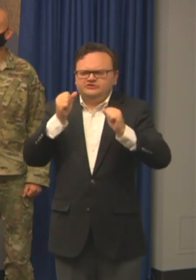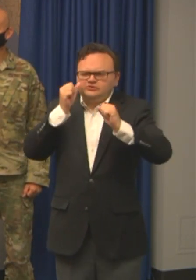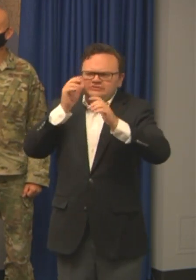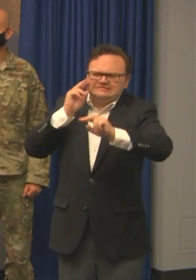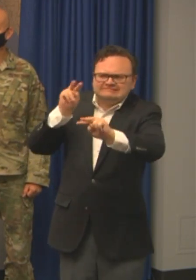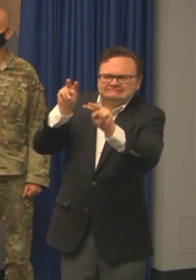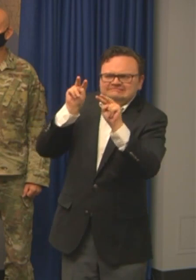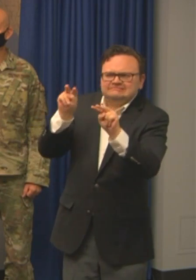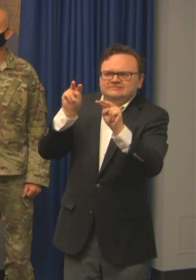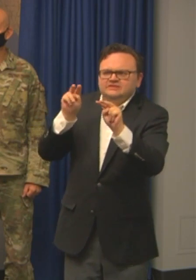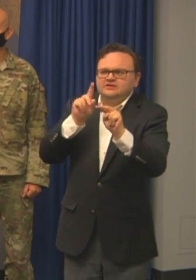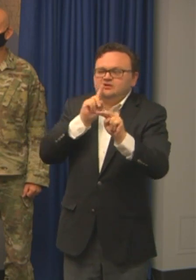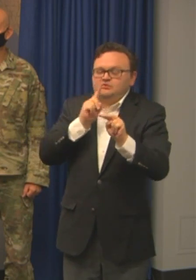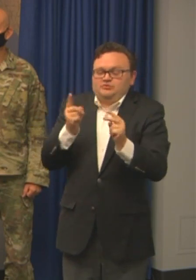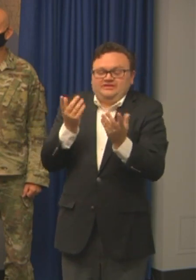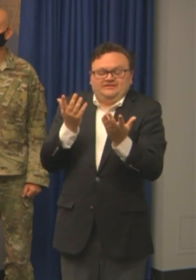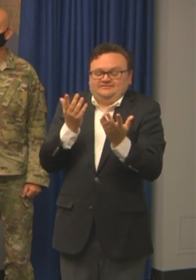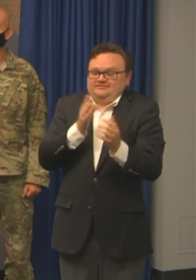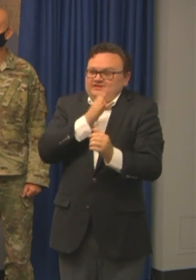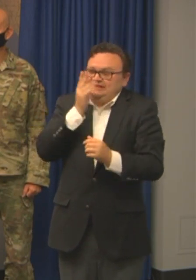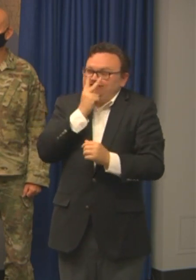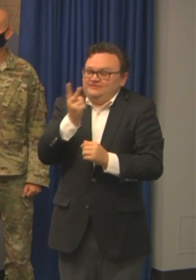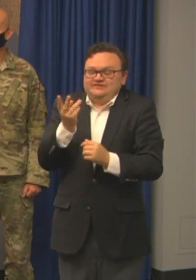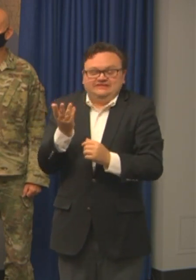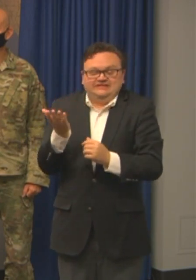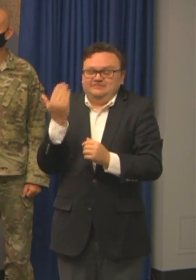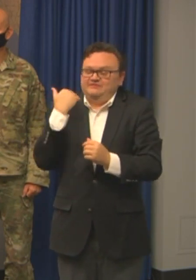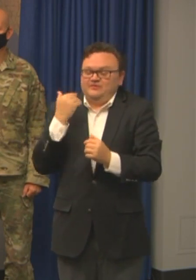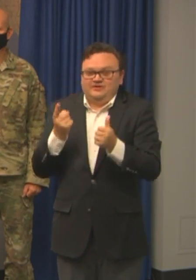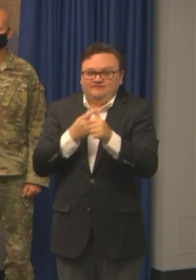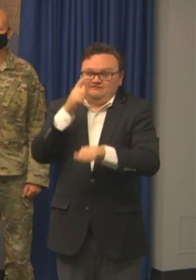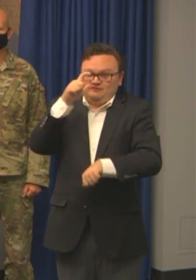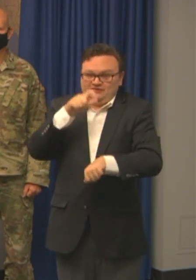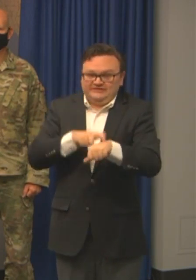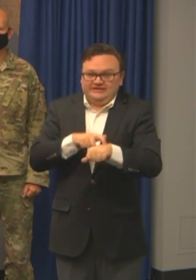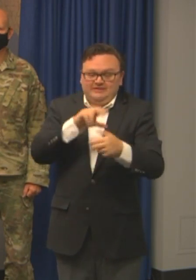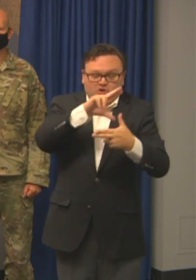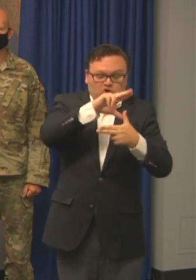during a really unique time in Florida's history. With that, take a couple of questions.